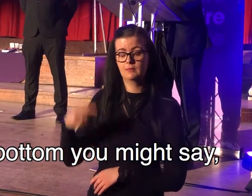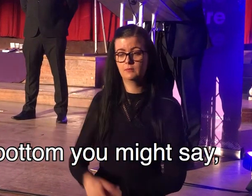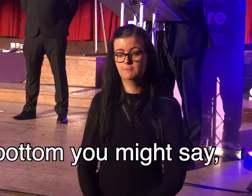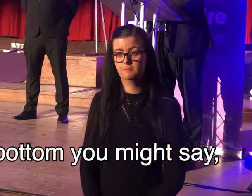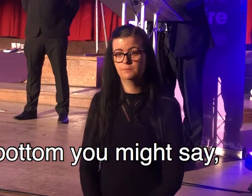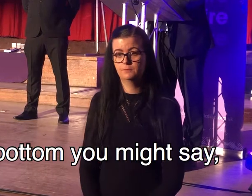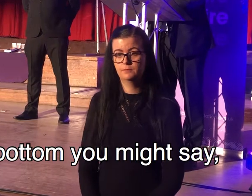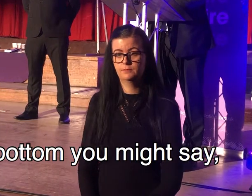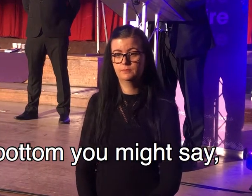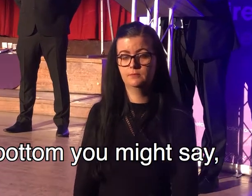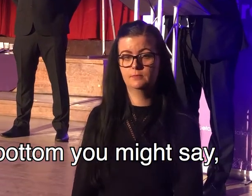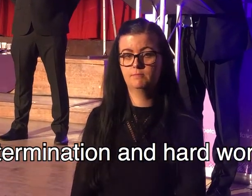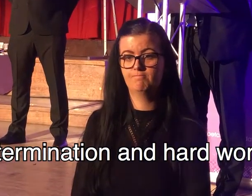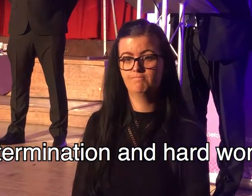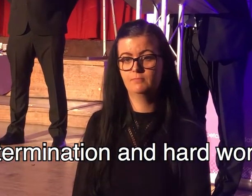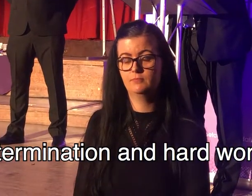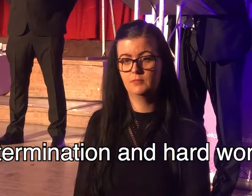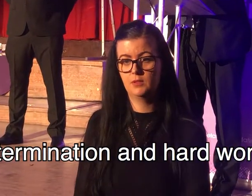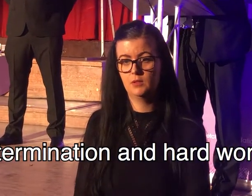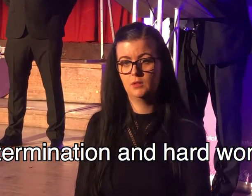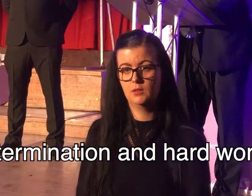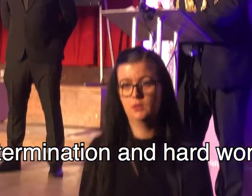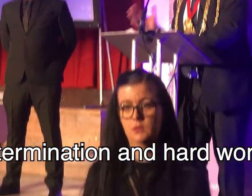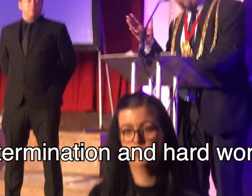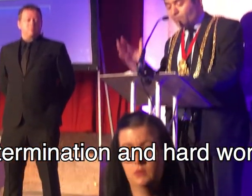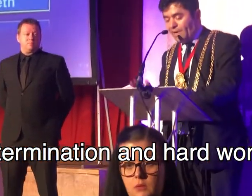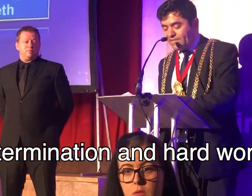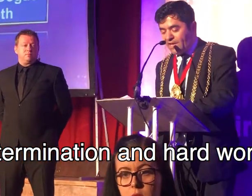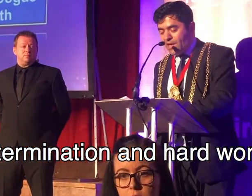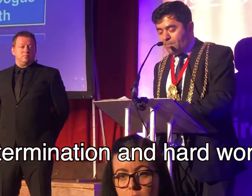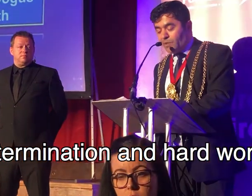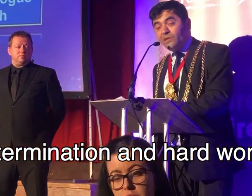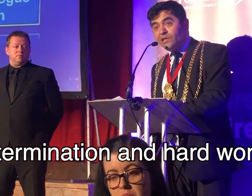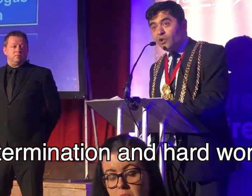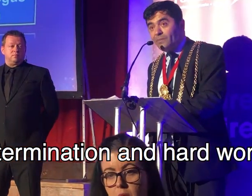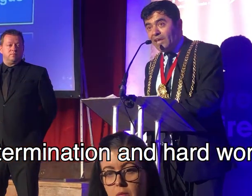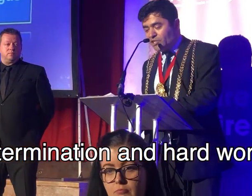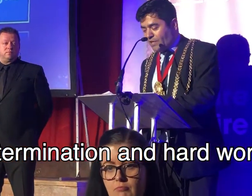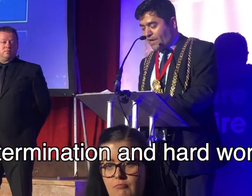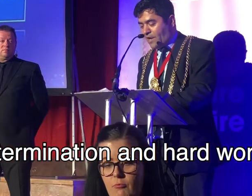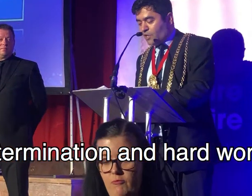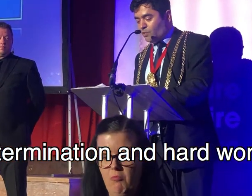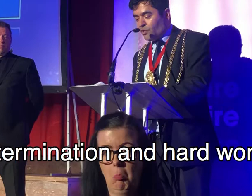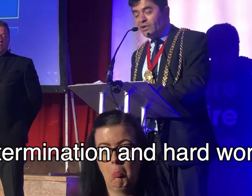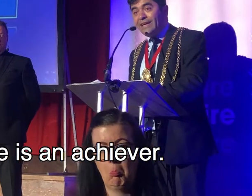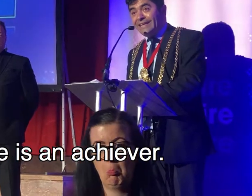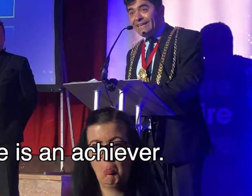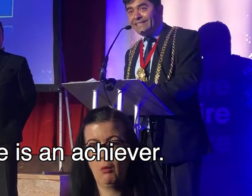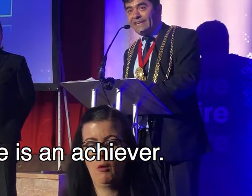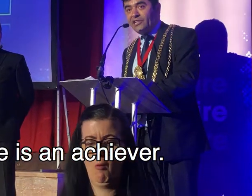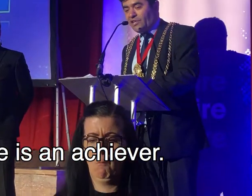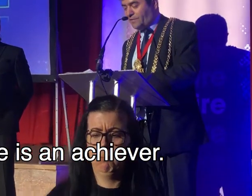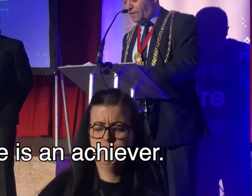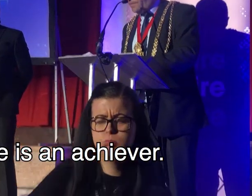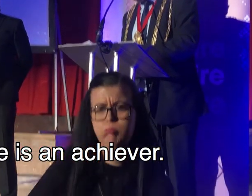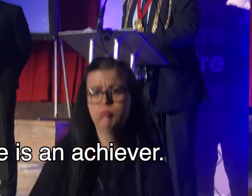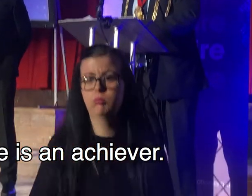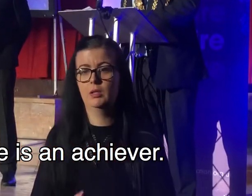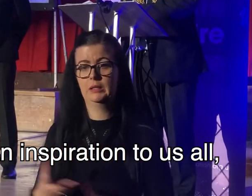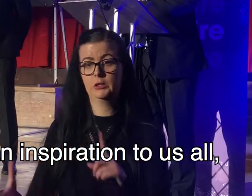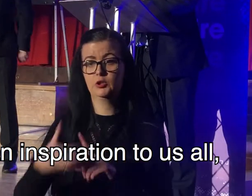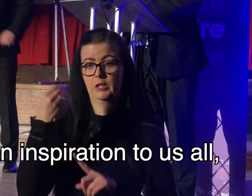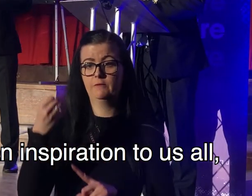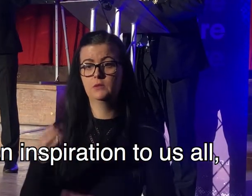you might say, but with determination and hard work, he is an achiever.